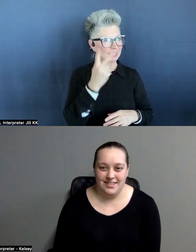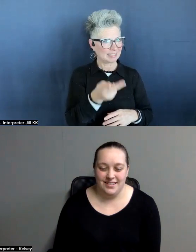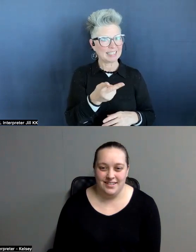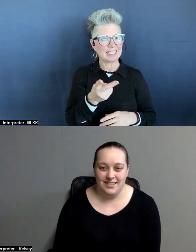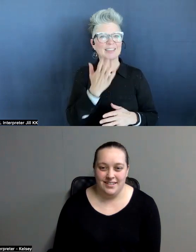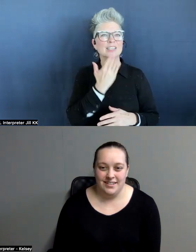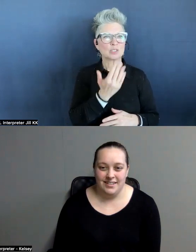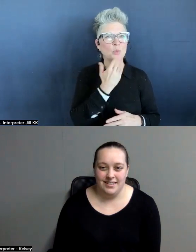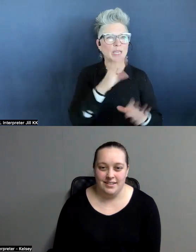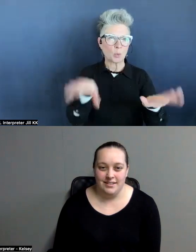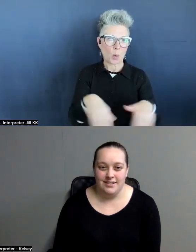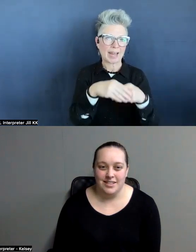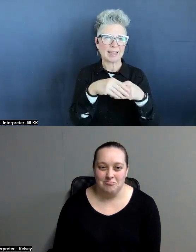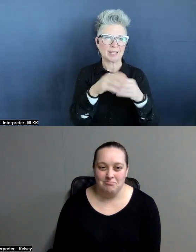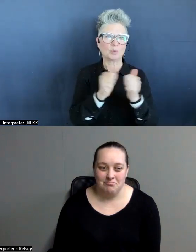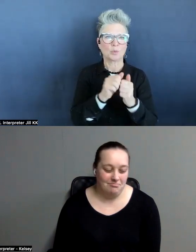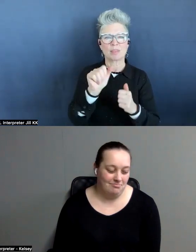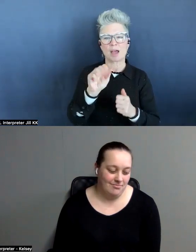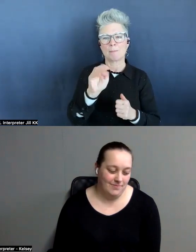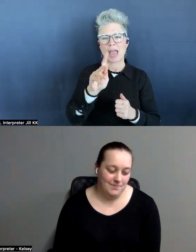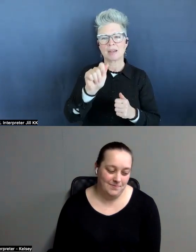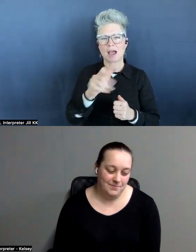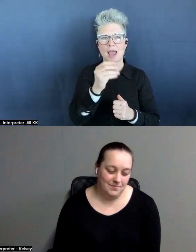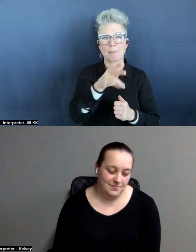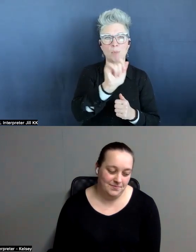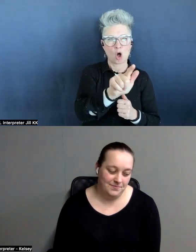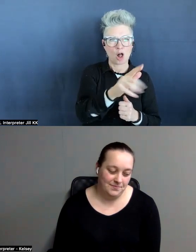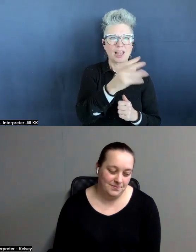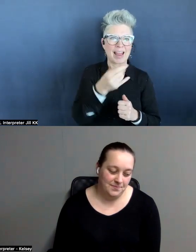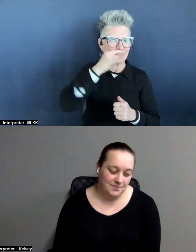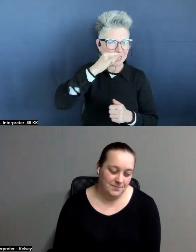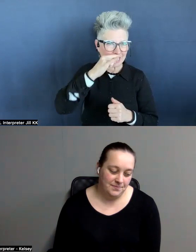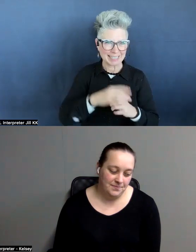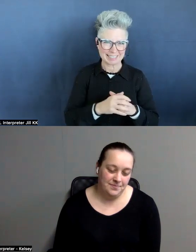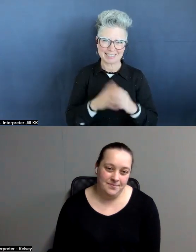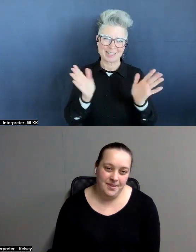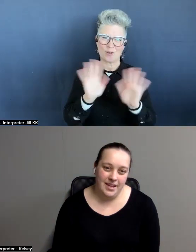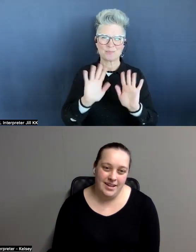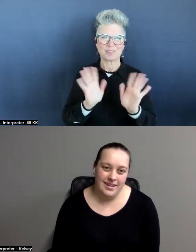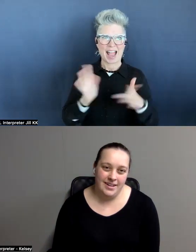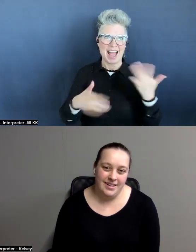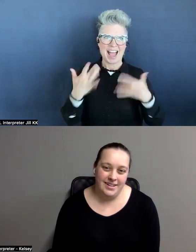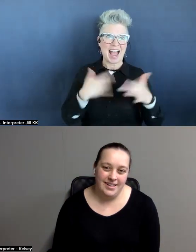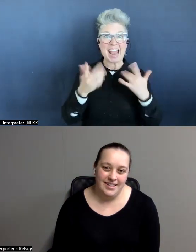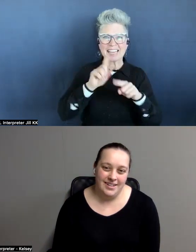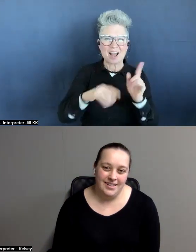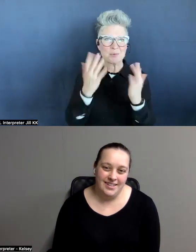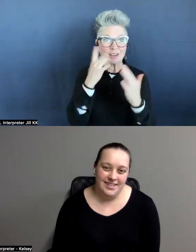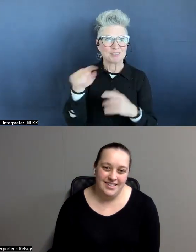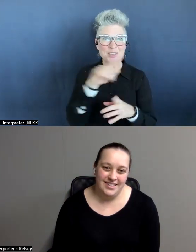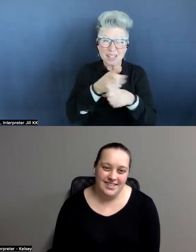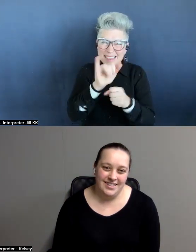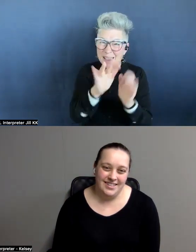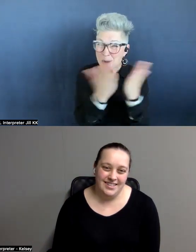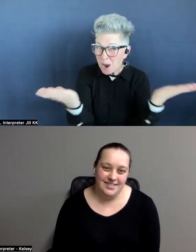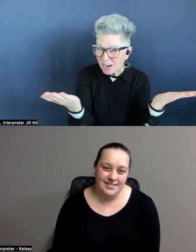sweet wedding between Amanda and Paul and the kids. So, I mean, I think, oh, my gosh, I cannot wait for y'all to get that book.